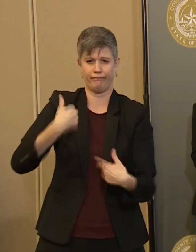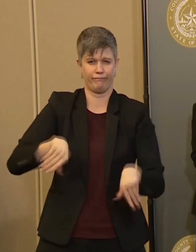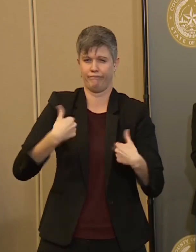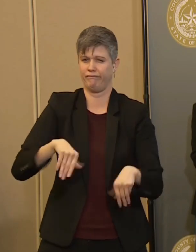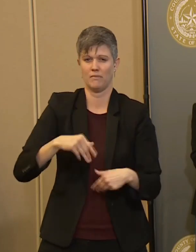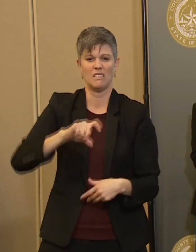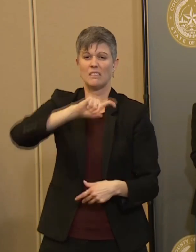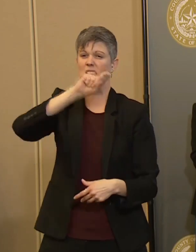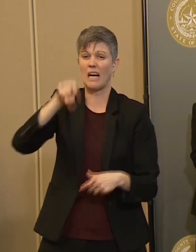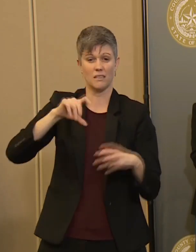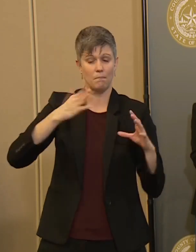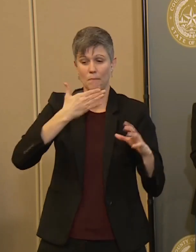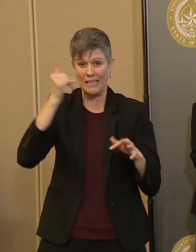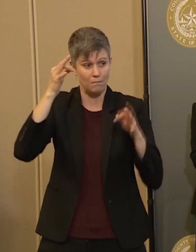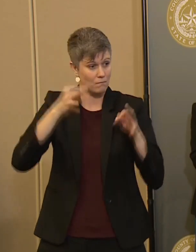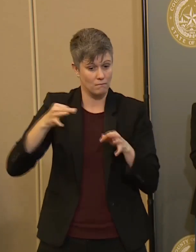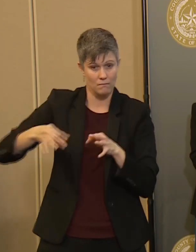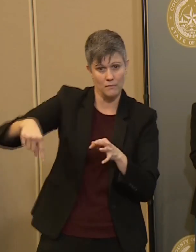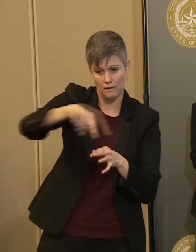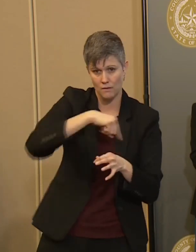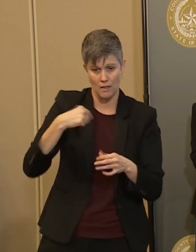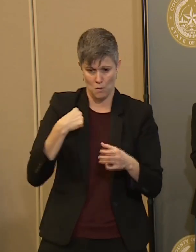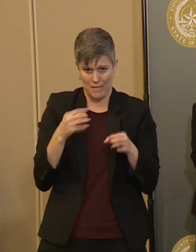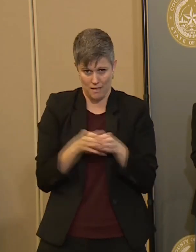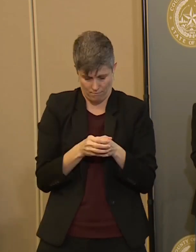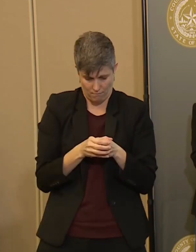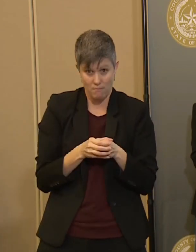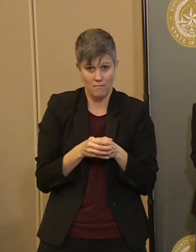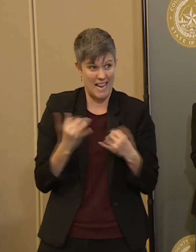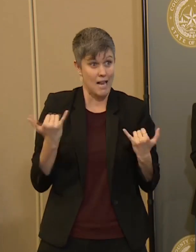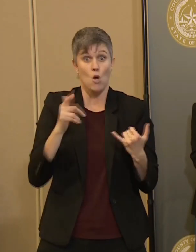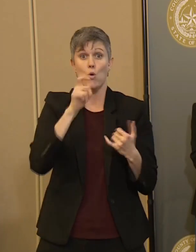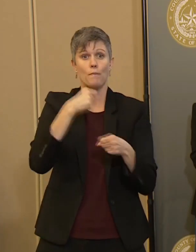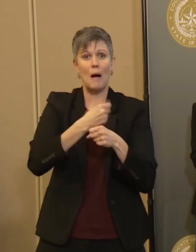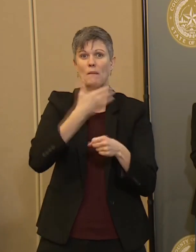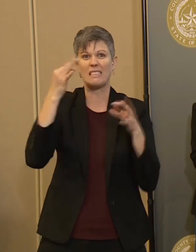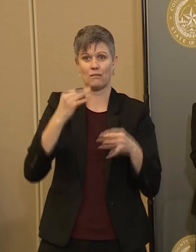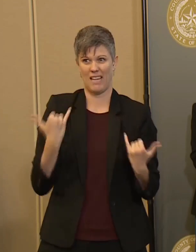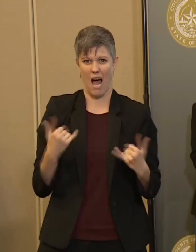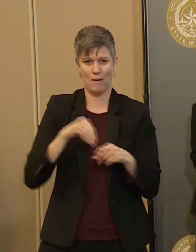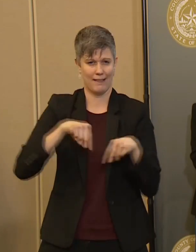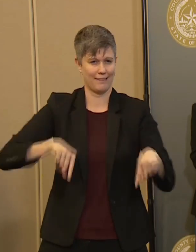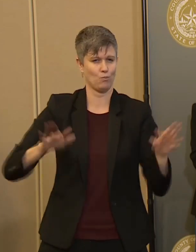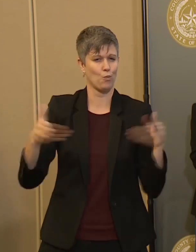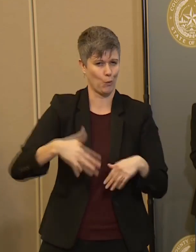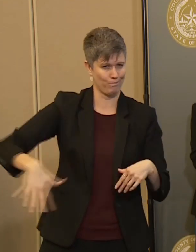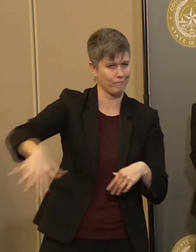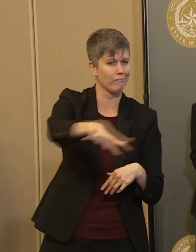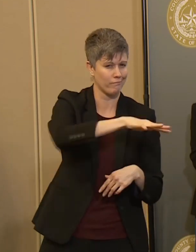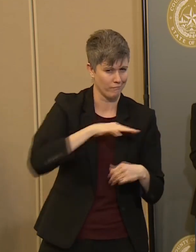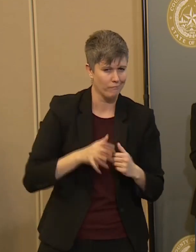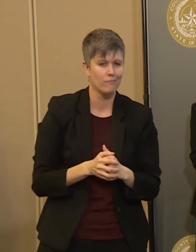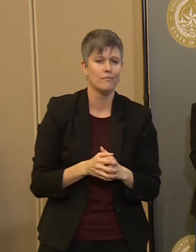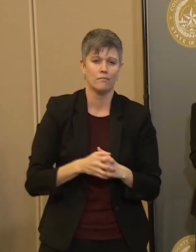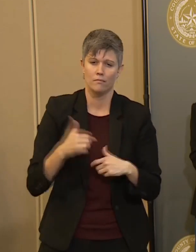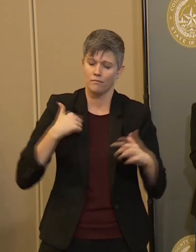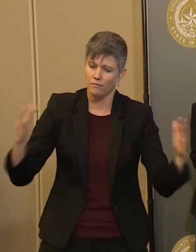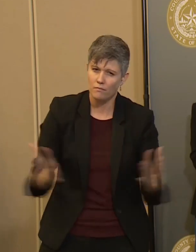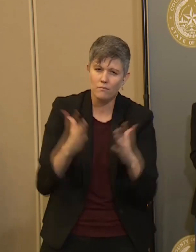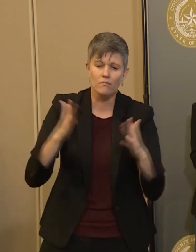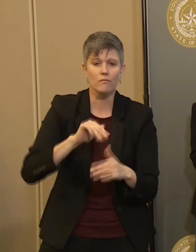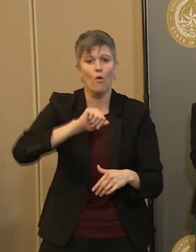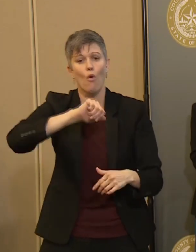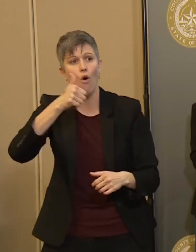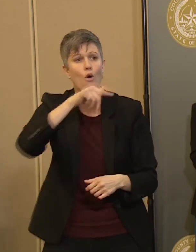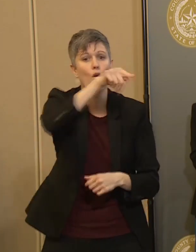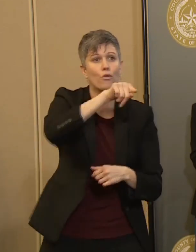decisions for Central Texas are the people that are in this room. I would also encourage our neighboring county judges that are struggling